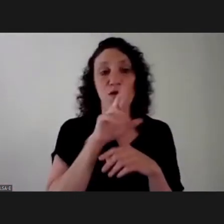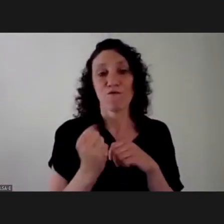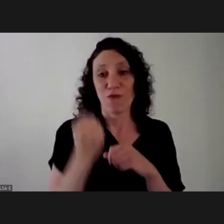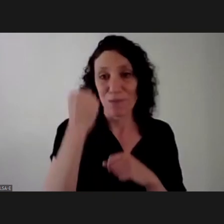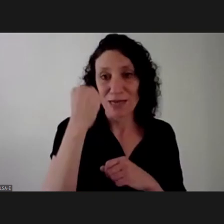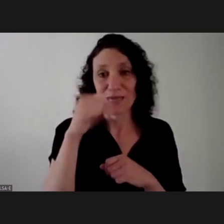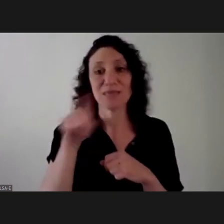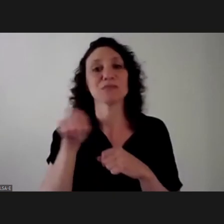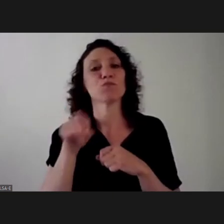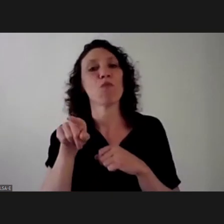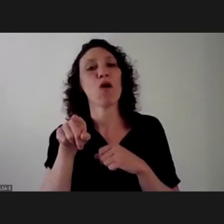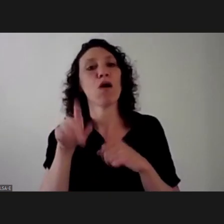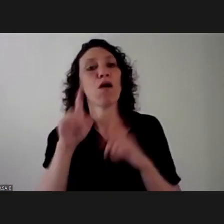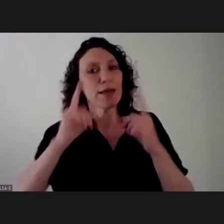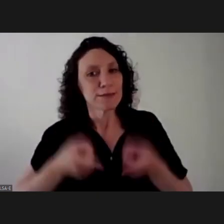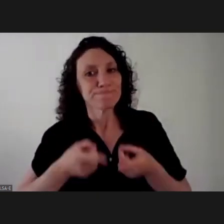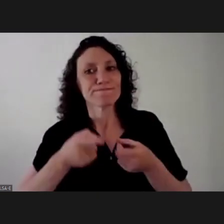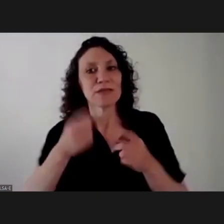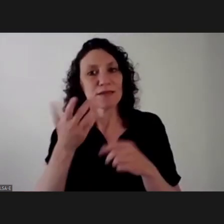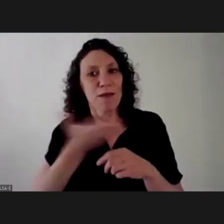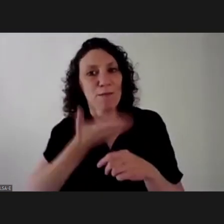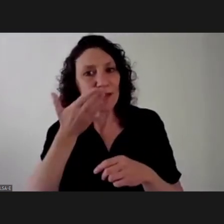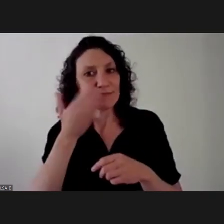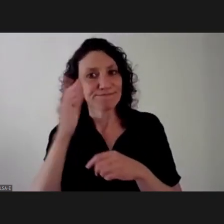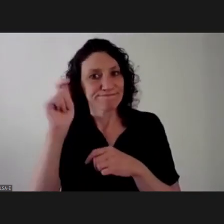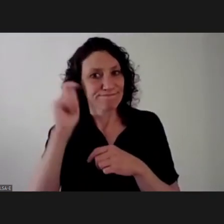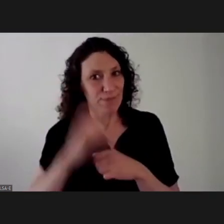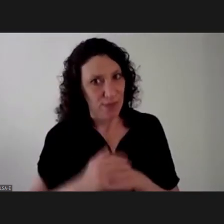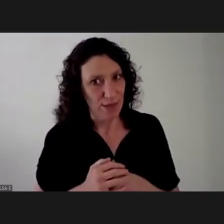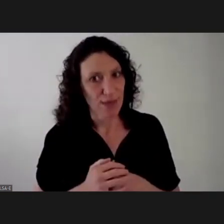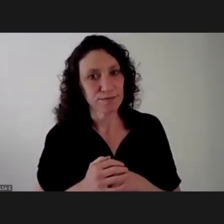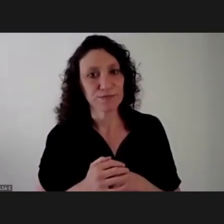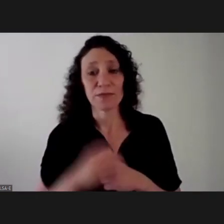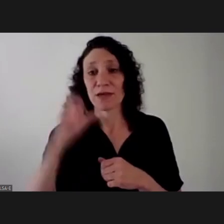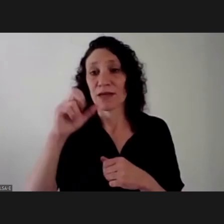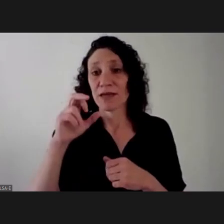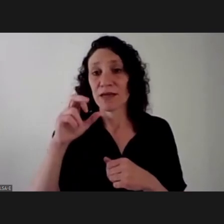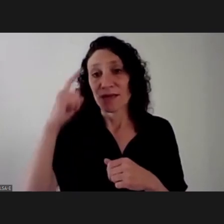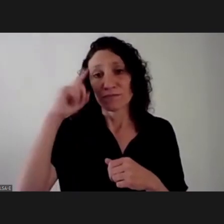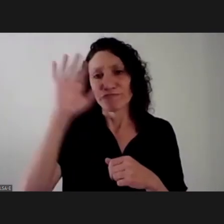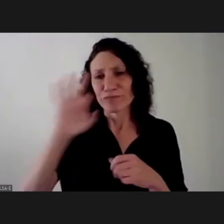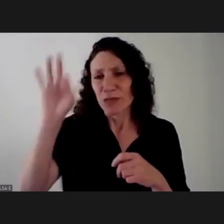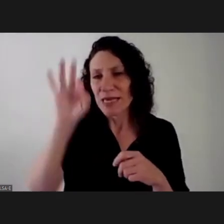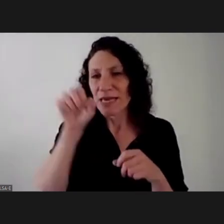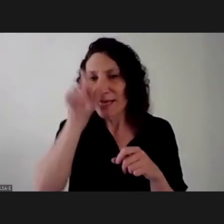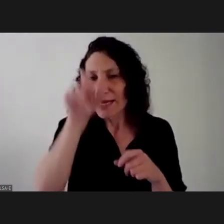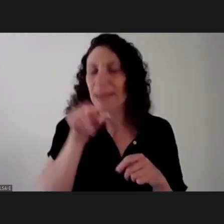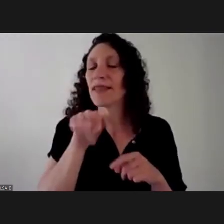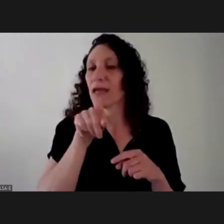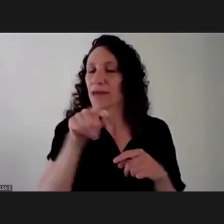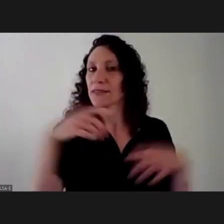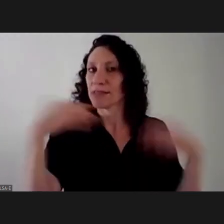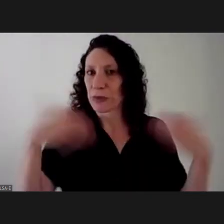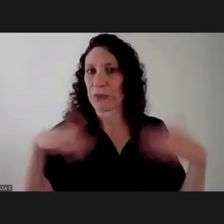and also conceiving cinema, feminism, history and the word and voice itself. Criticism